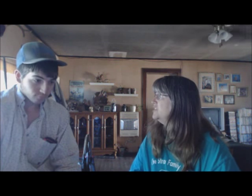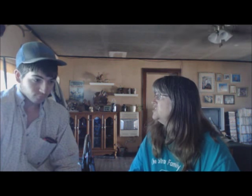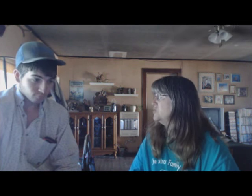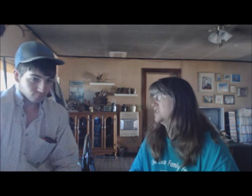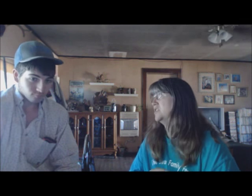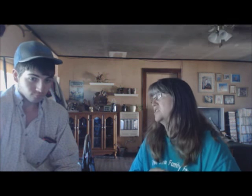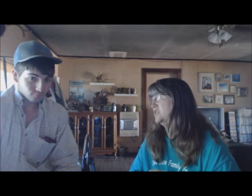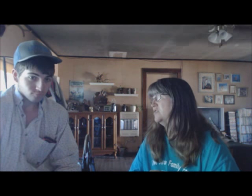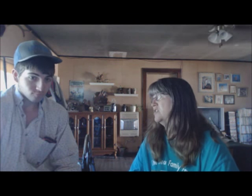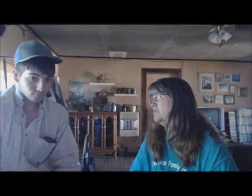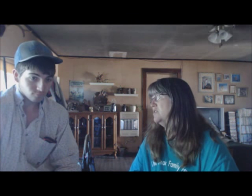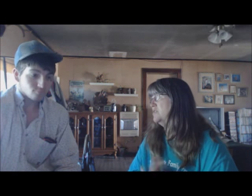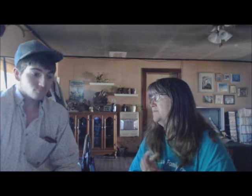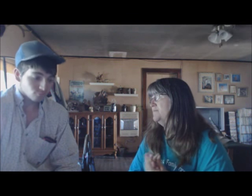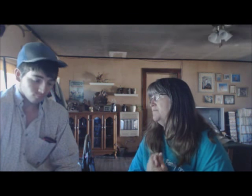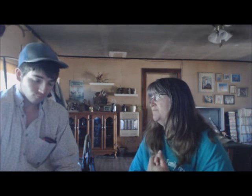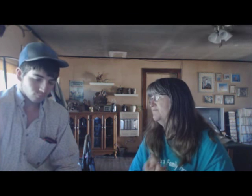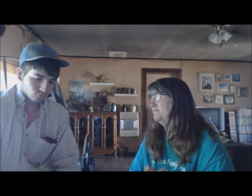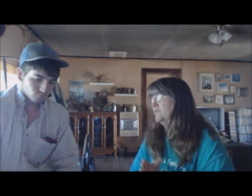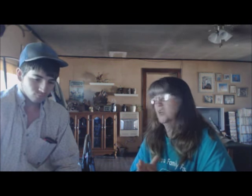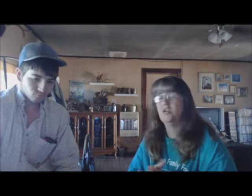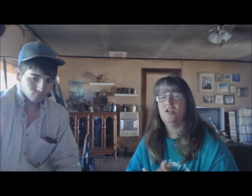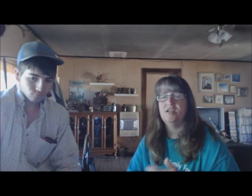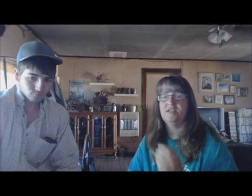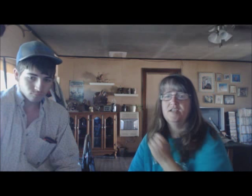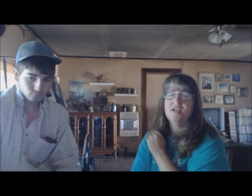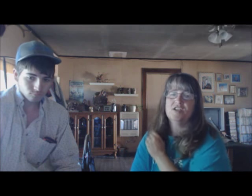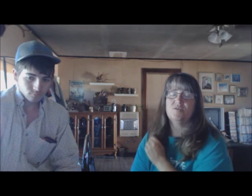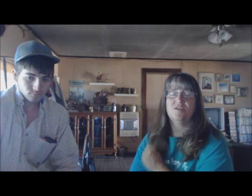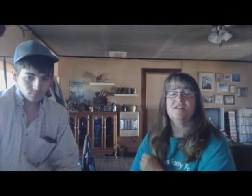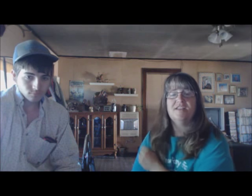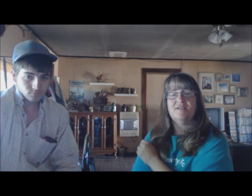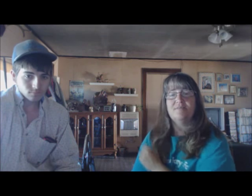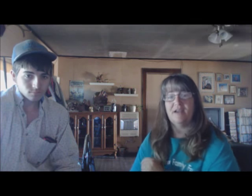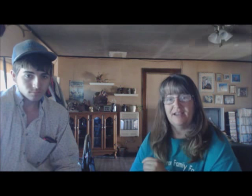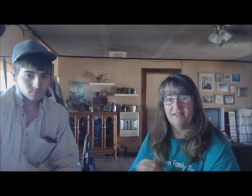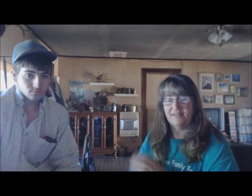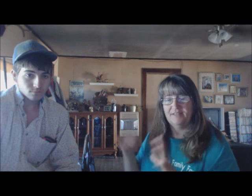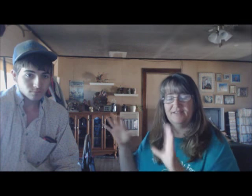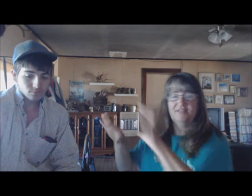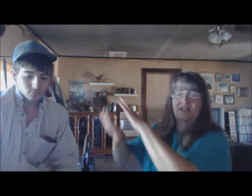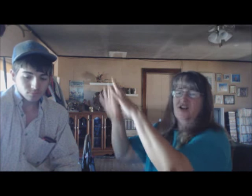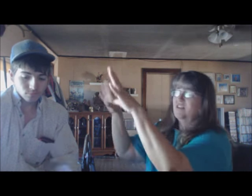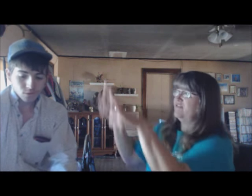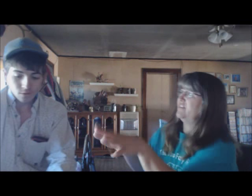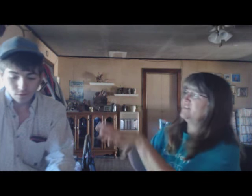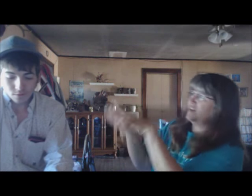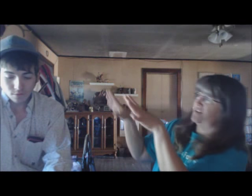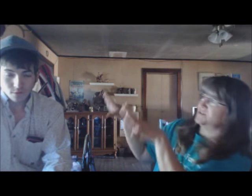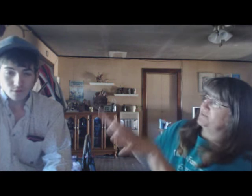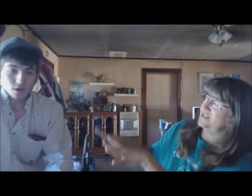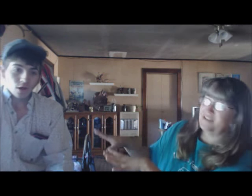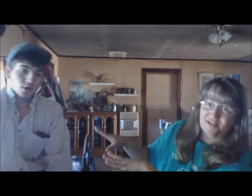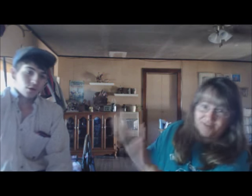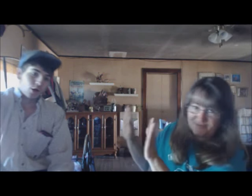get your stuff done so you can go, huh? Mm-hmm. All right. So, we're going to say goodbye. All of this awesomeness here.